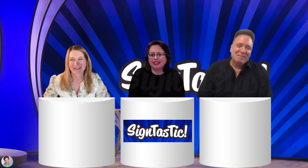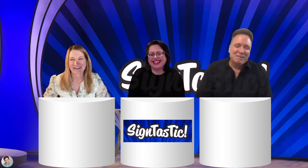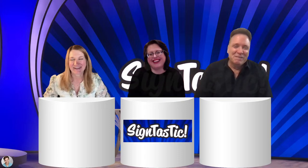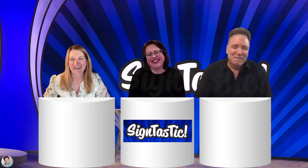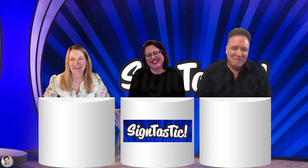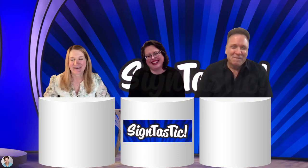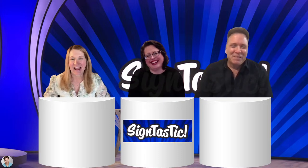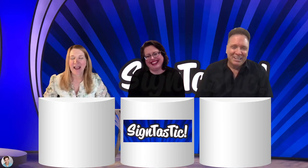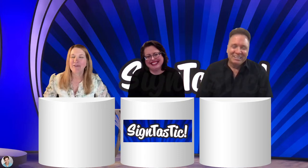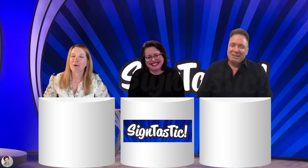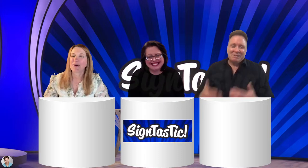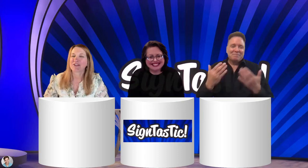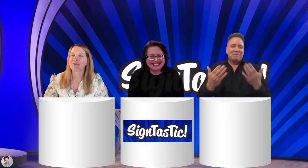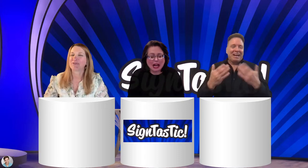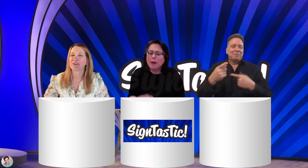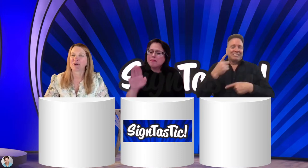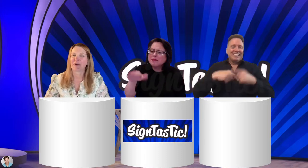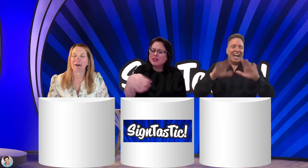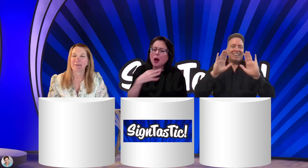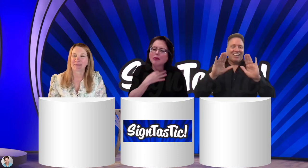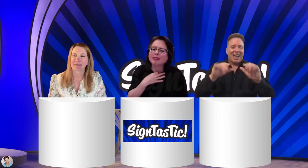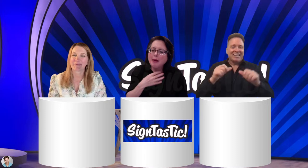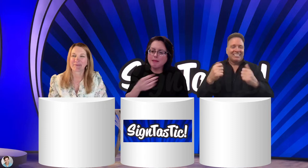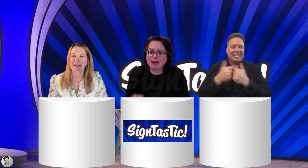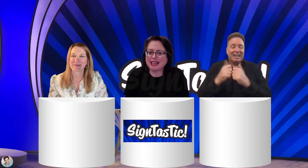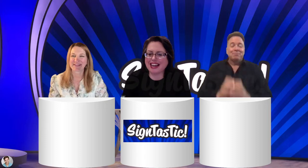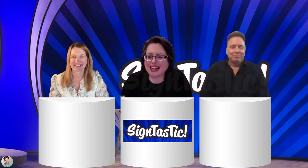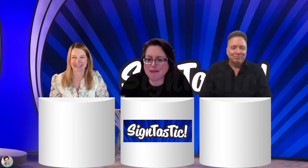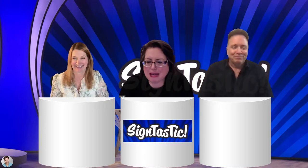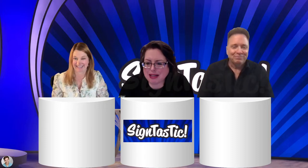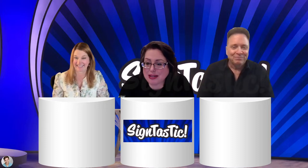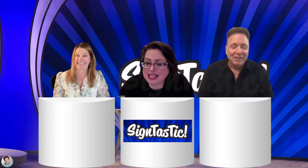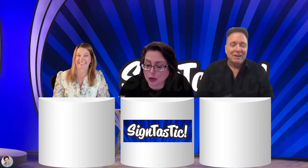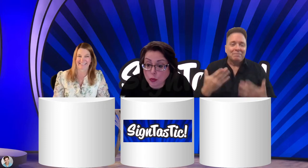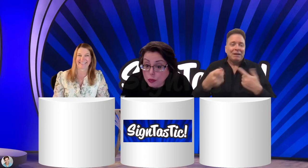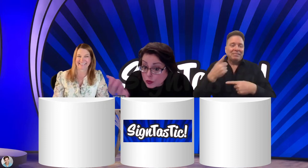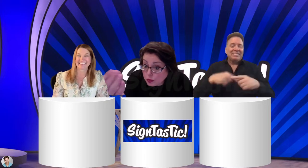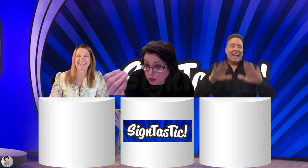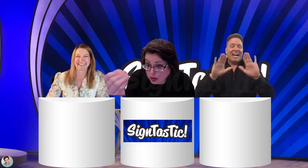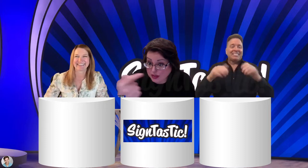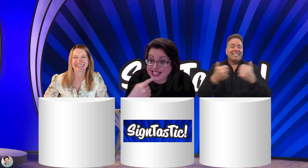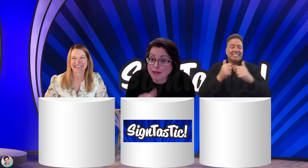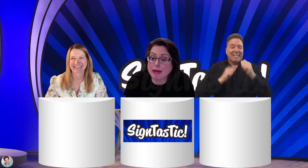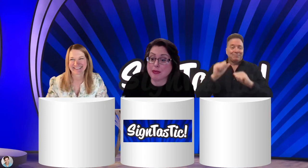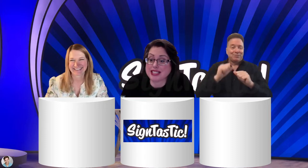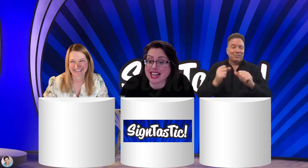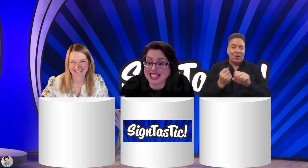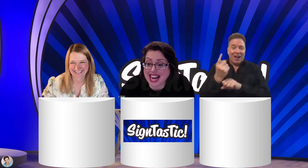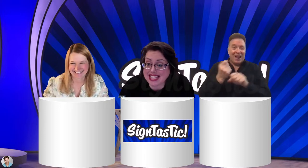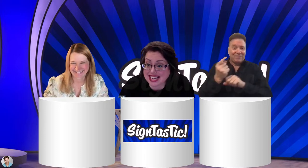Um, have a question for you. Um, maybe, uh, maybe with, oh, what were you going to say? Maybe with Scientastic,